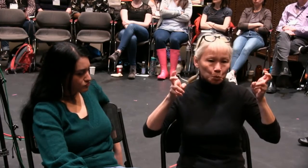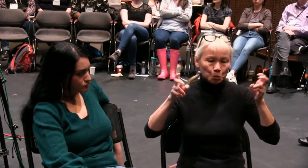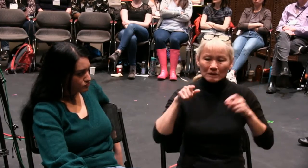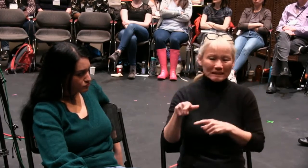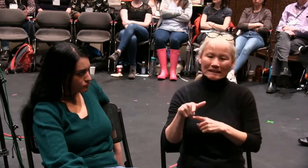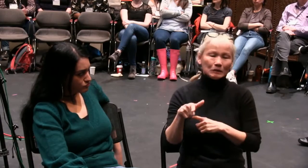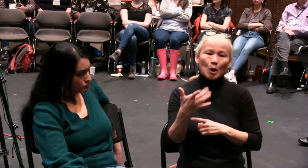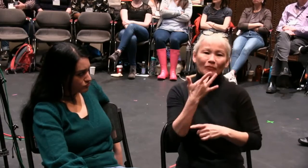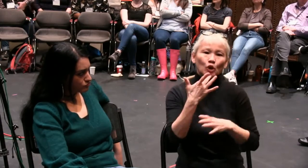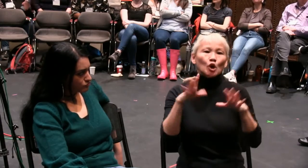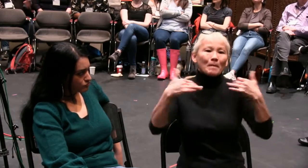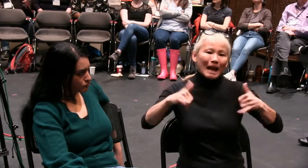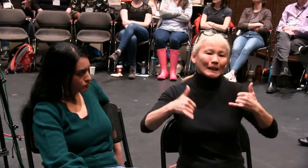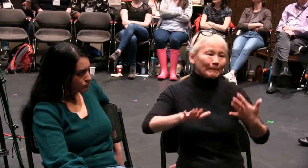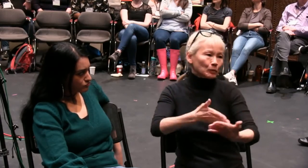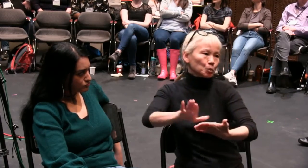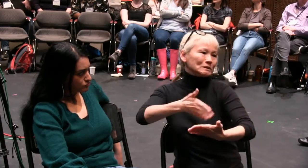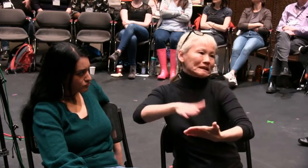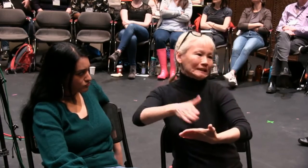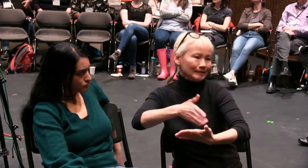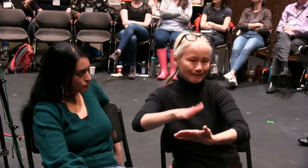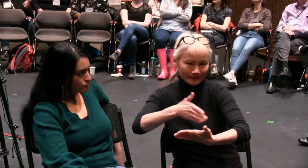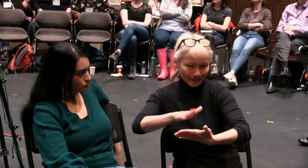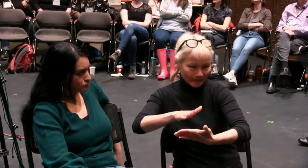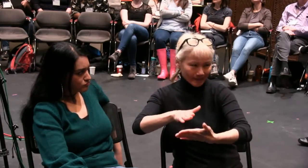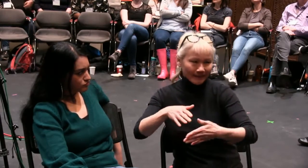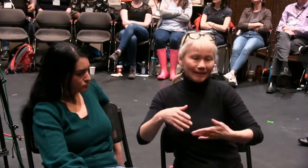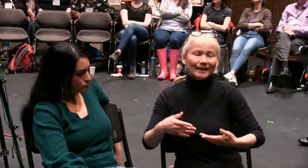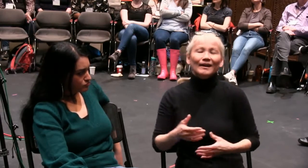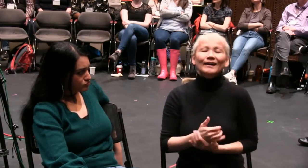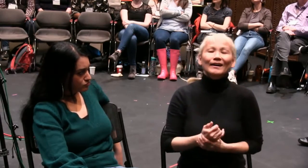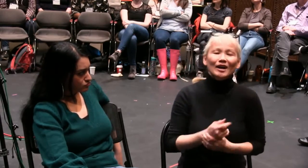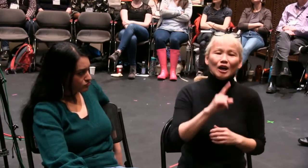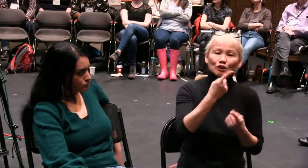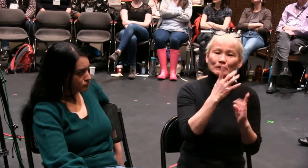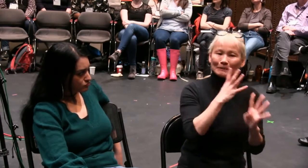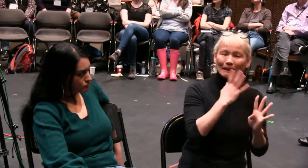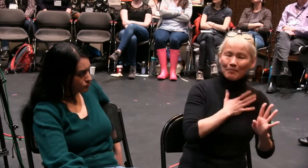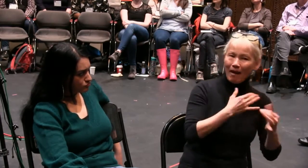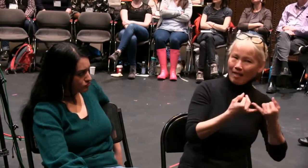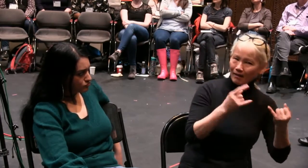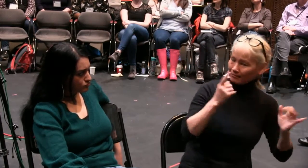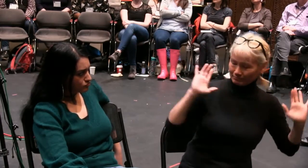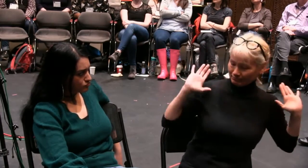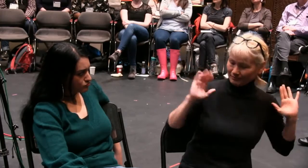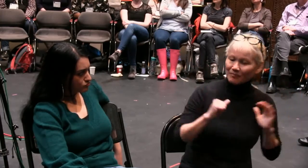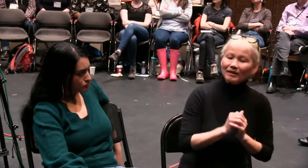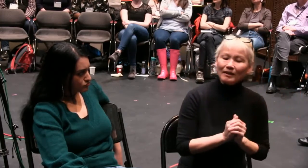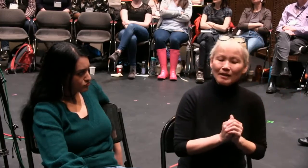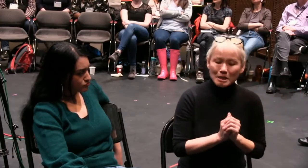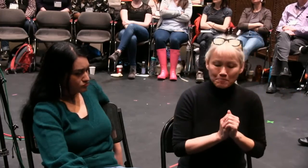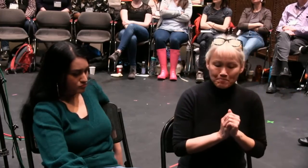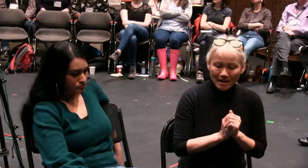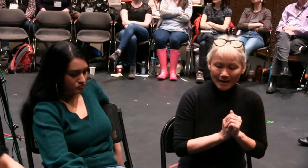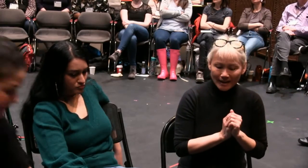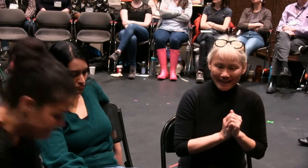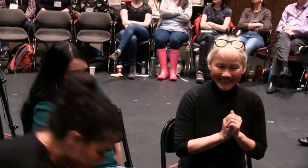of Lear be a musician. That would also represent